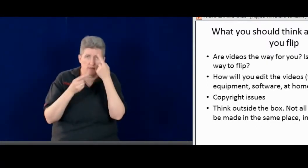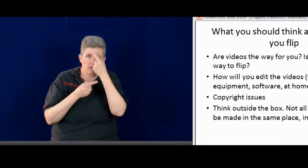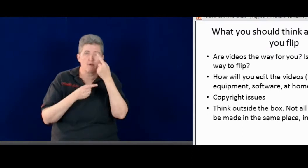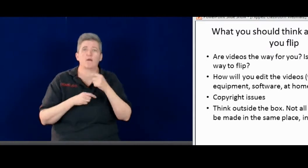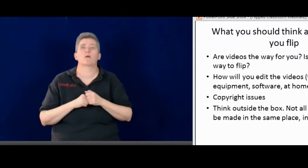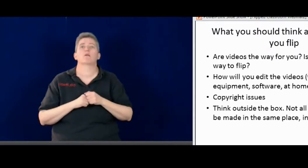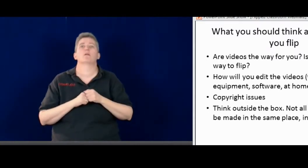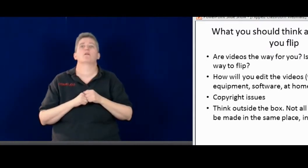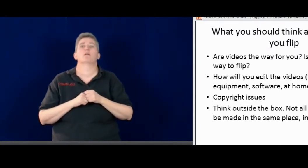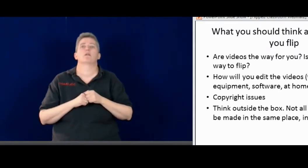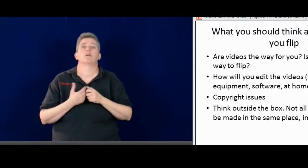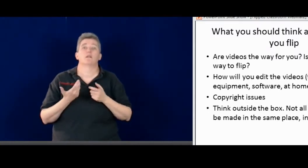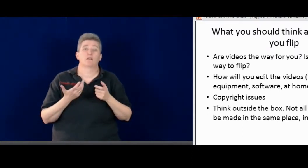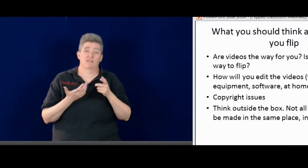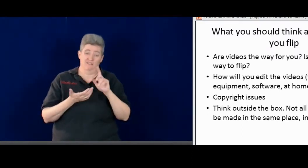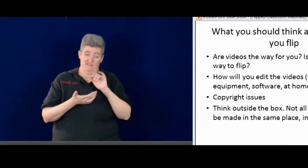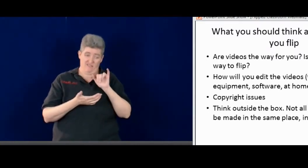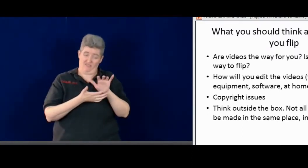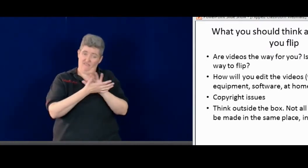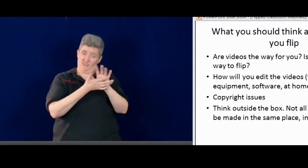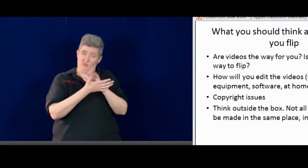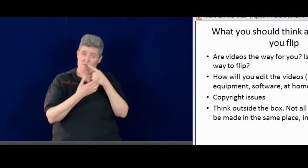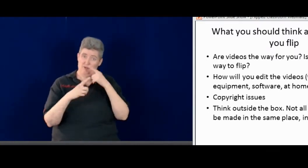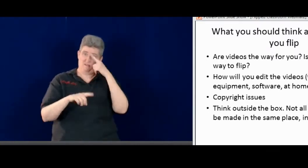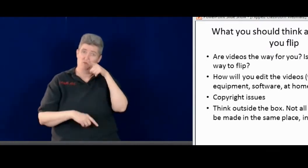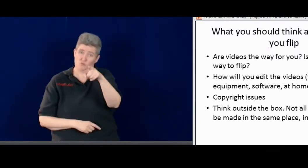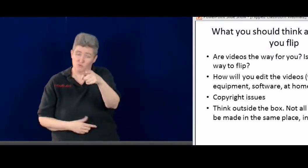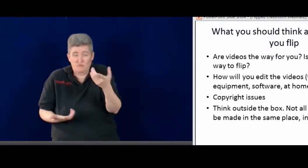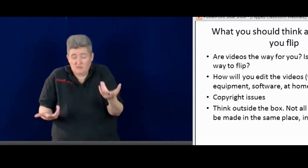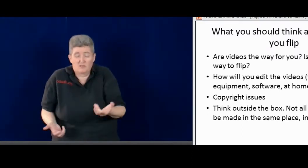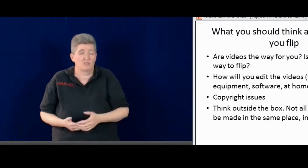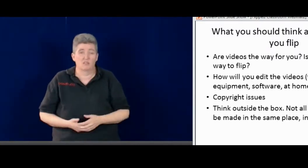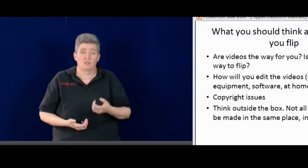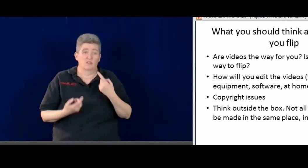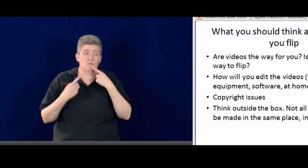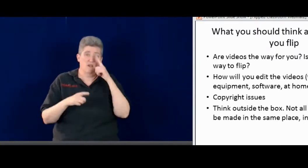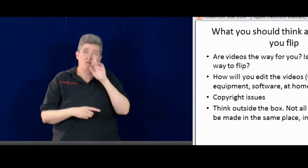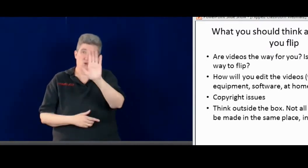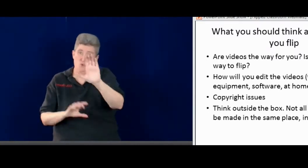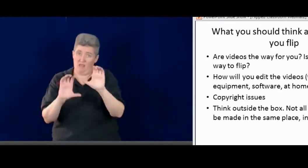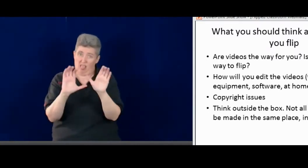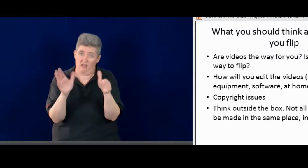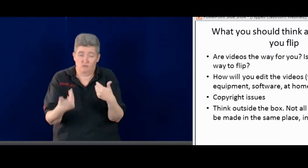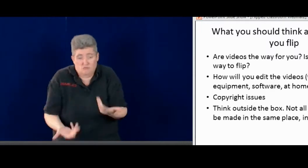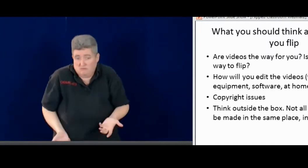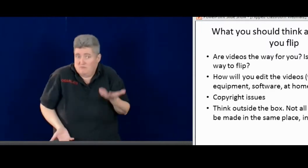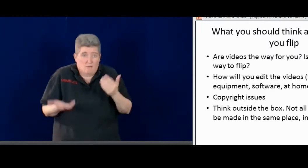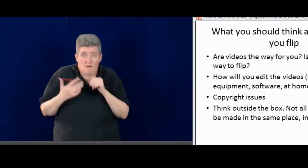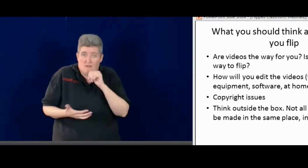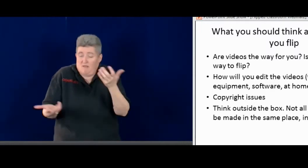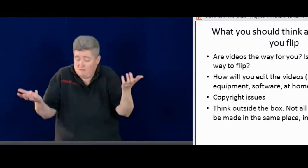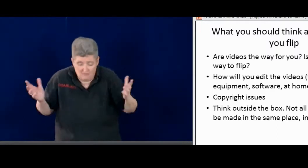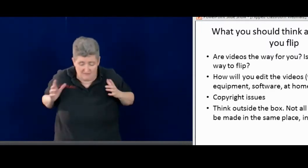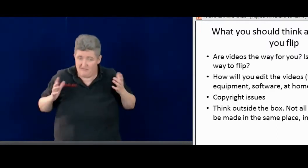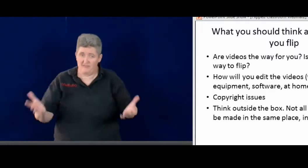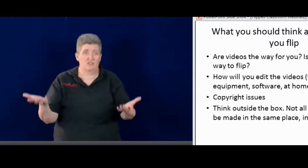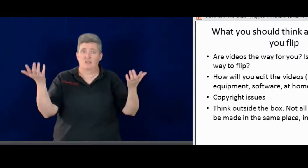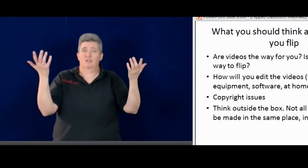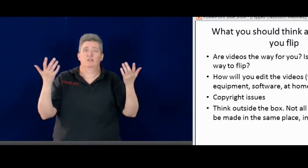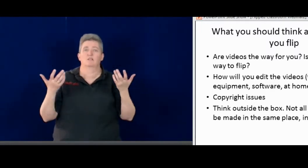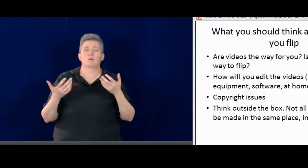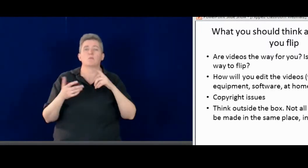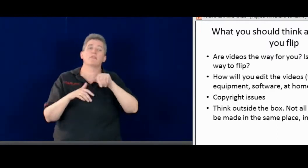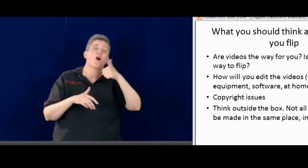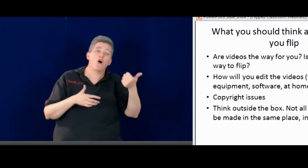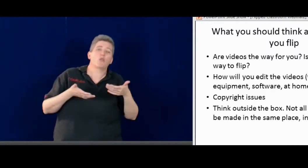And then here's just a few more things to think about. And think about if it's something that would work for you. Would it work for your classroom? Maybe